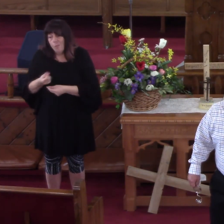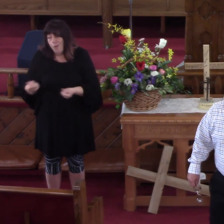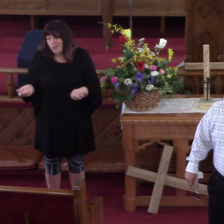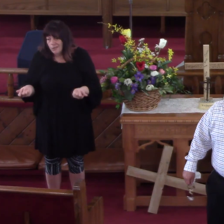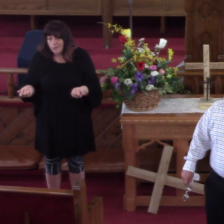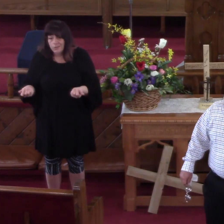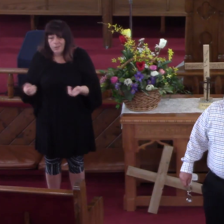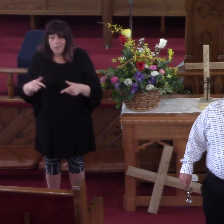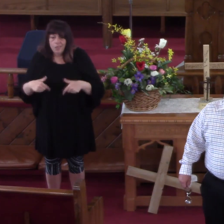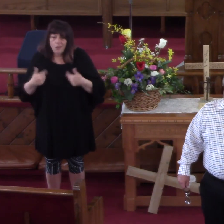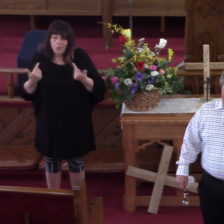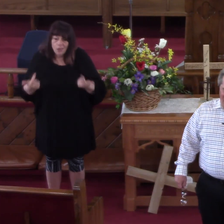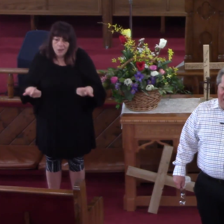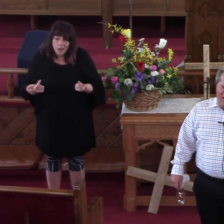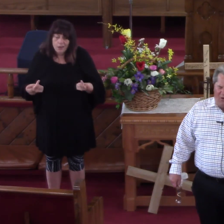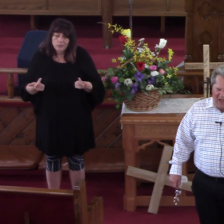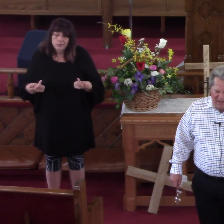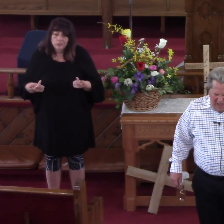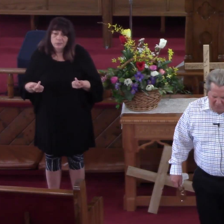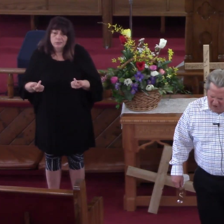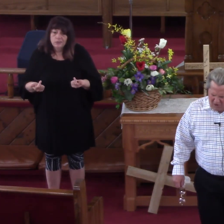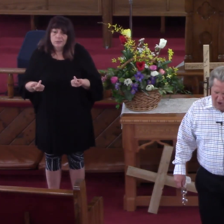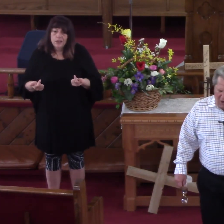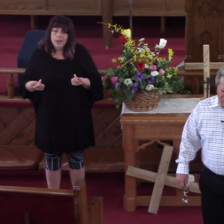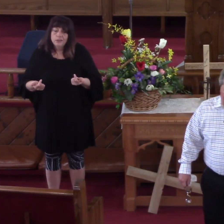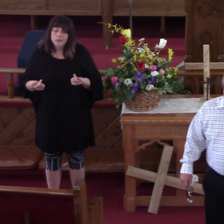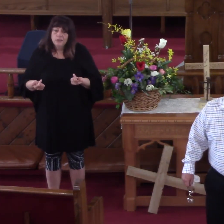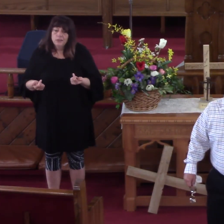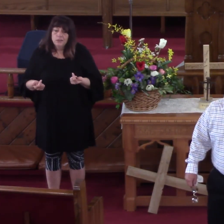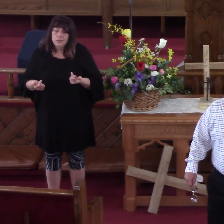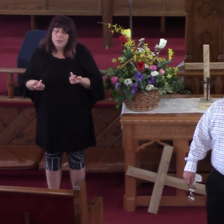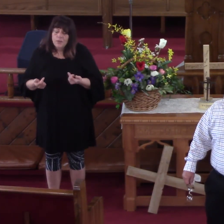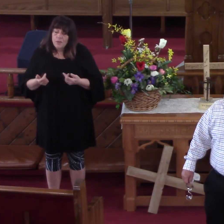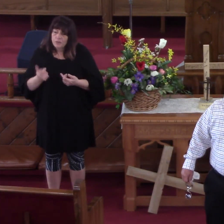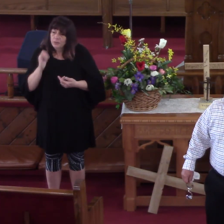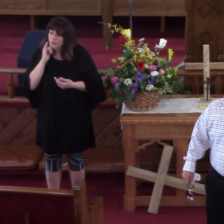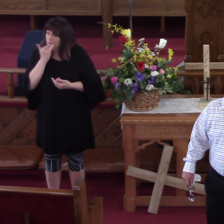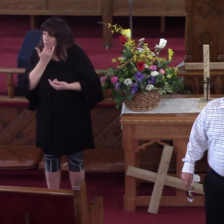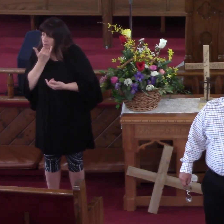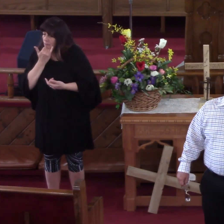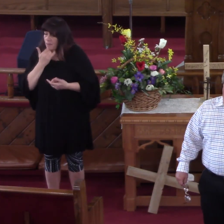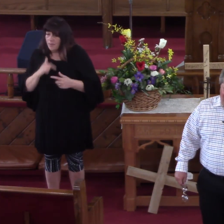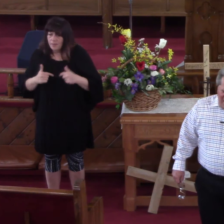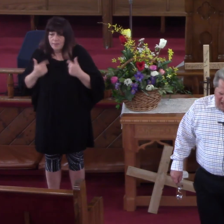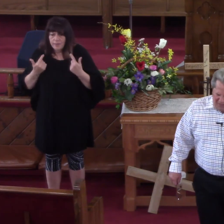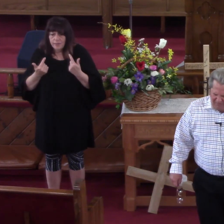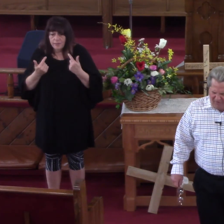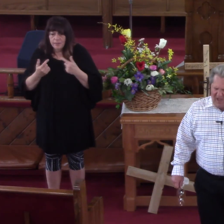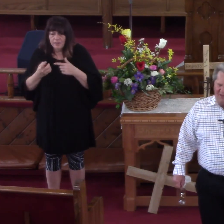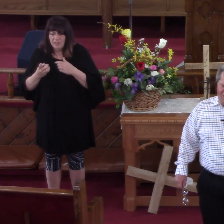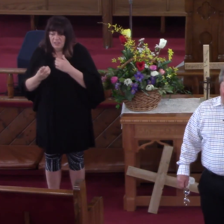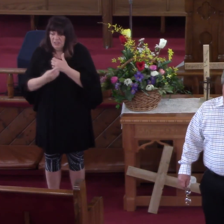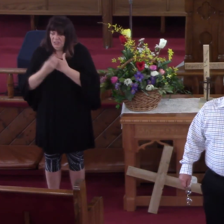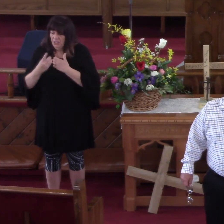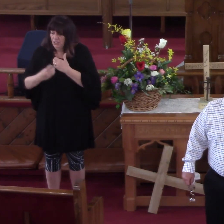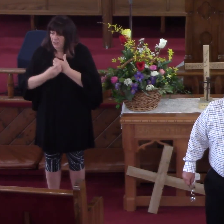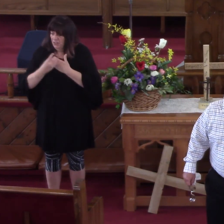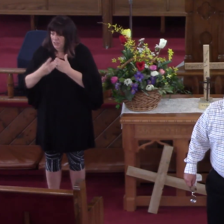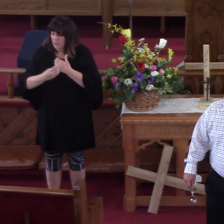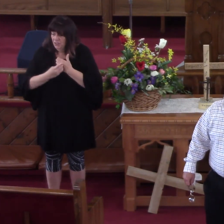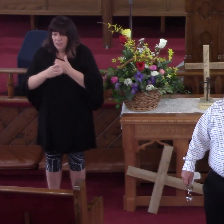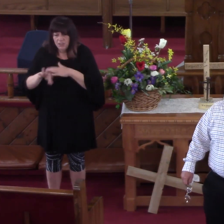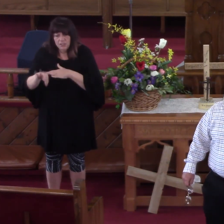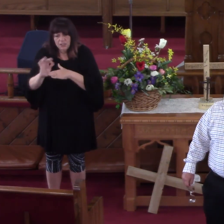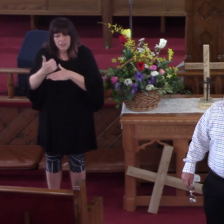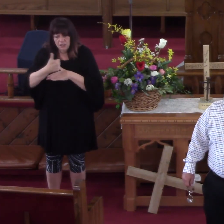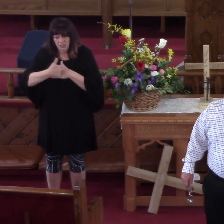With Riotous Living And Now Because Of Disease My Friend They Find Themself